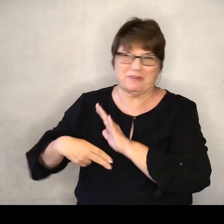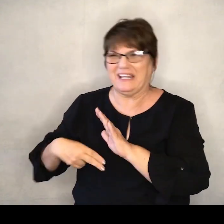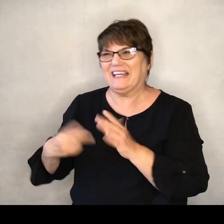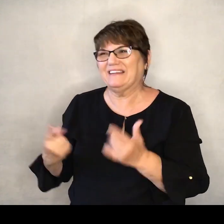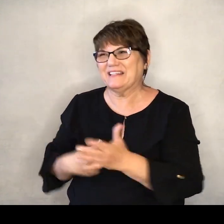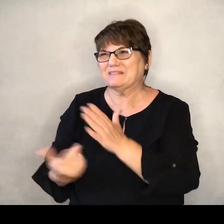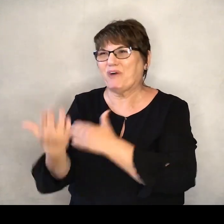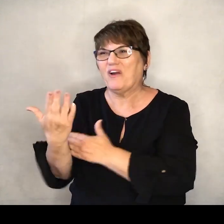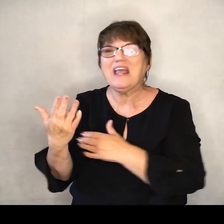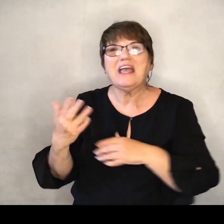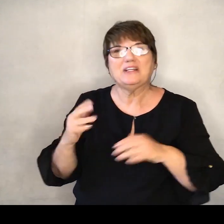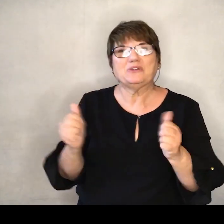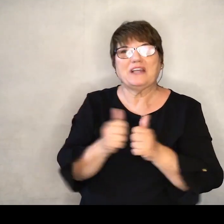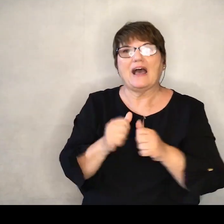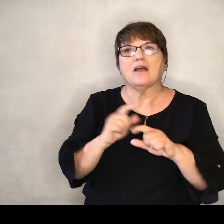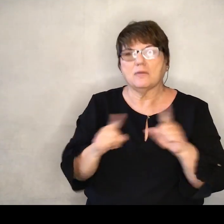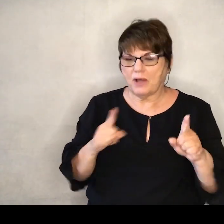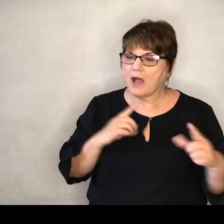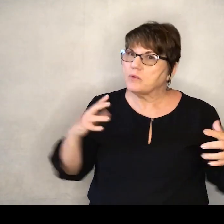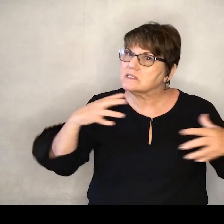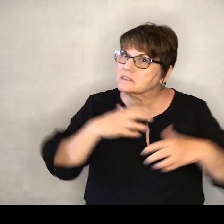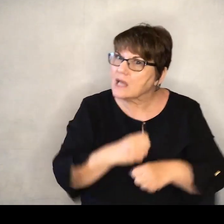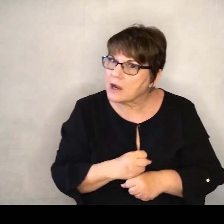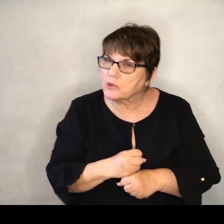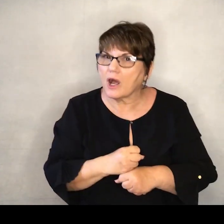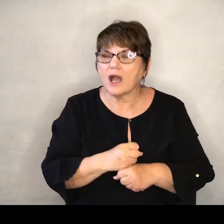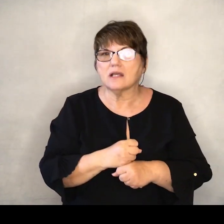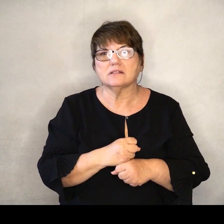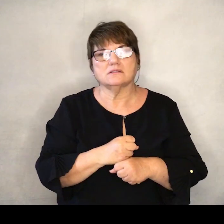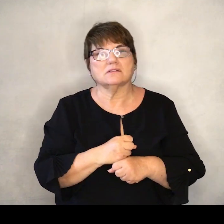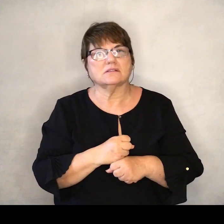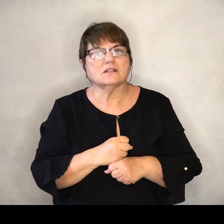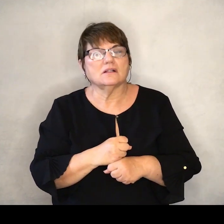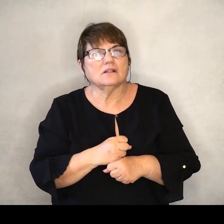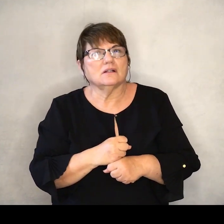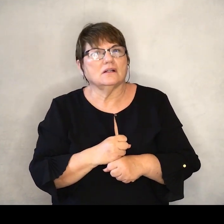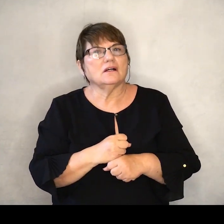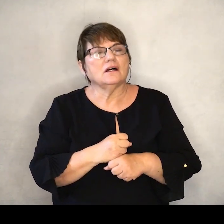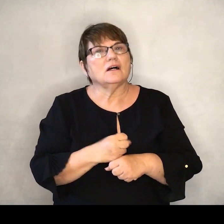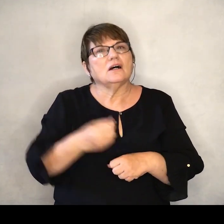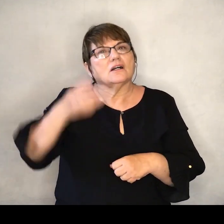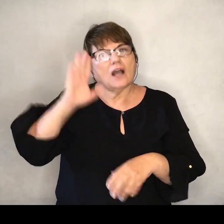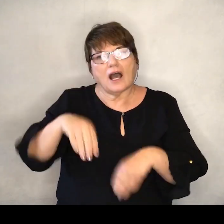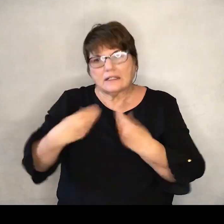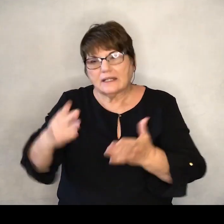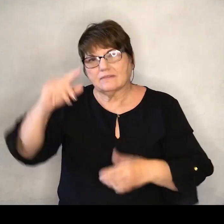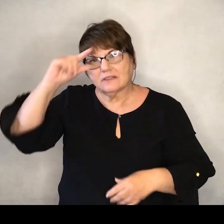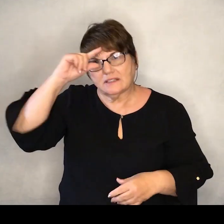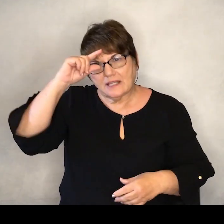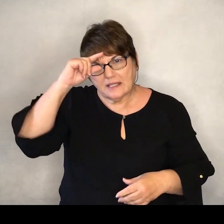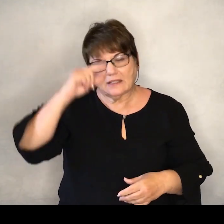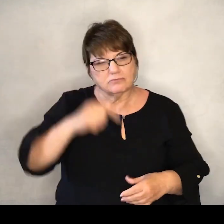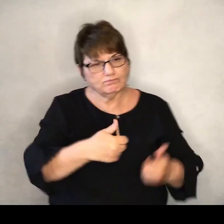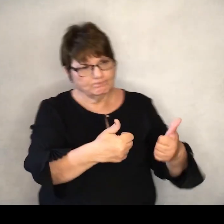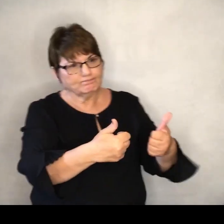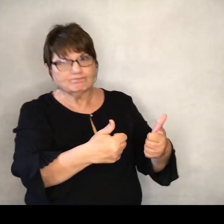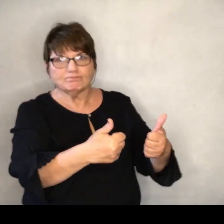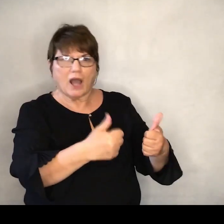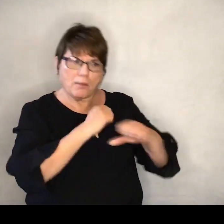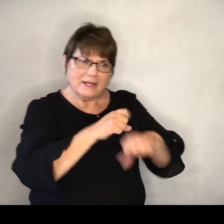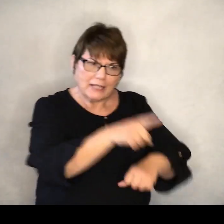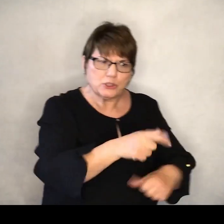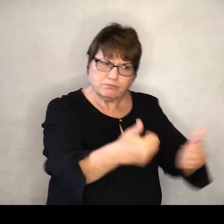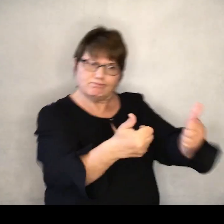passage. So, I'm going to just summarize for you what that is. God gives Gideon the thumbs up of protection